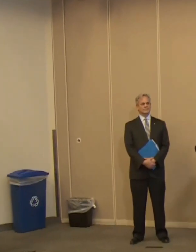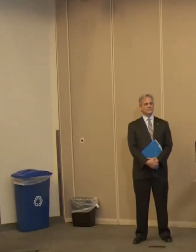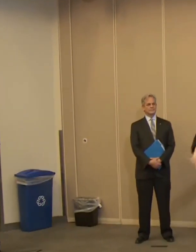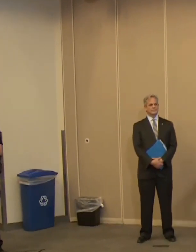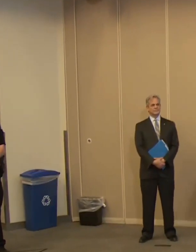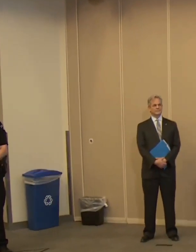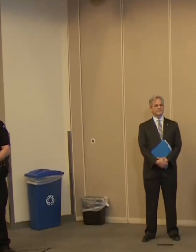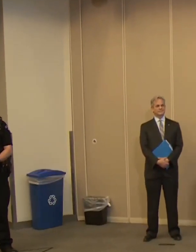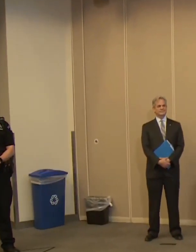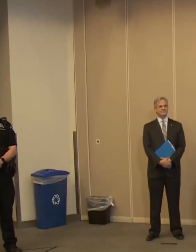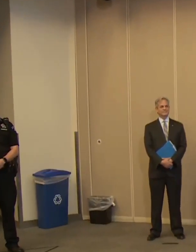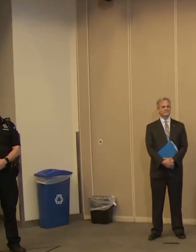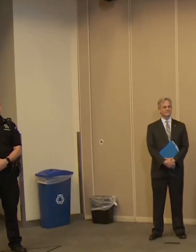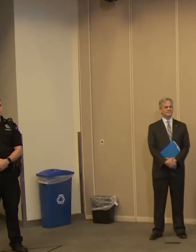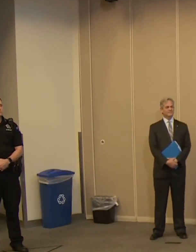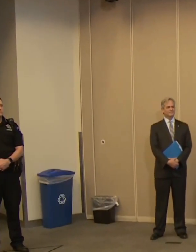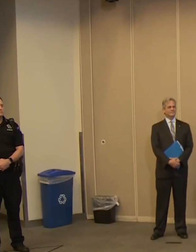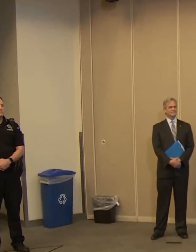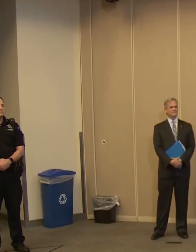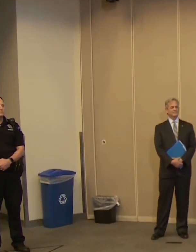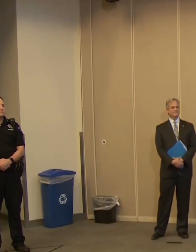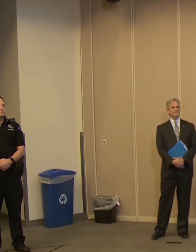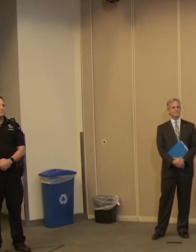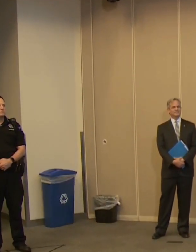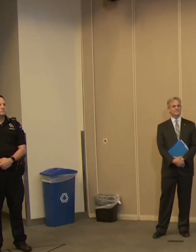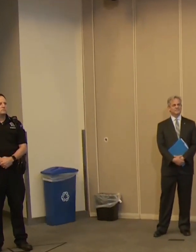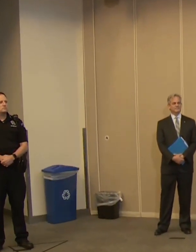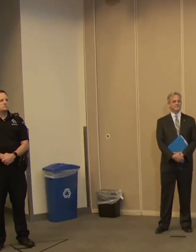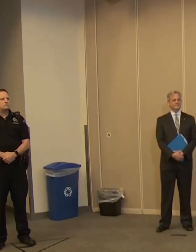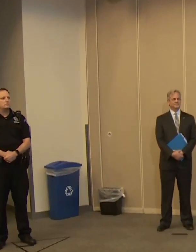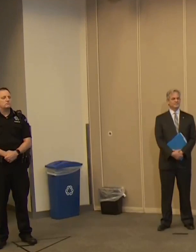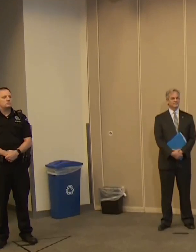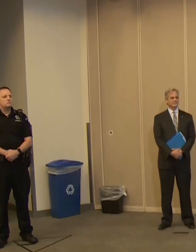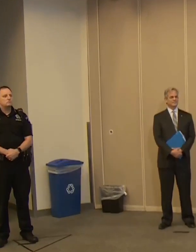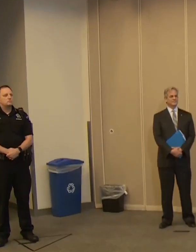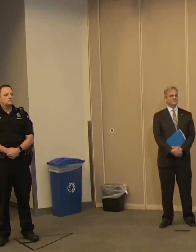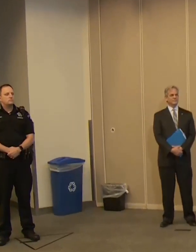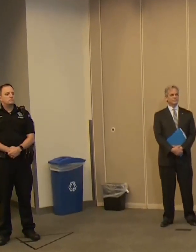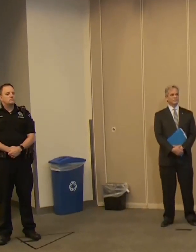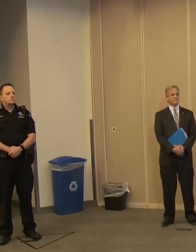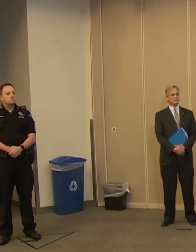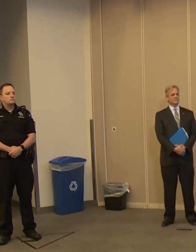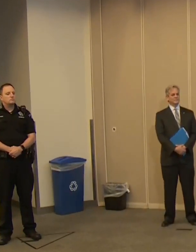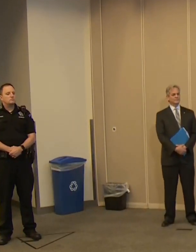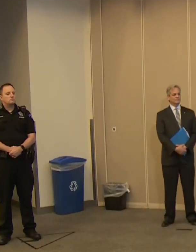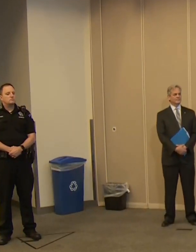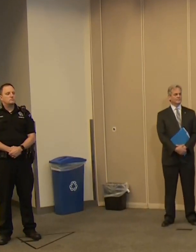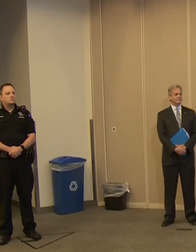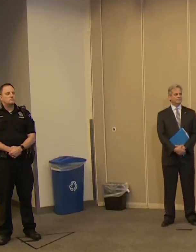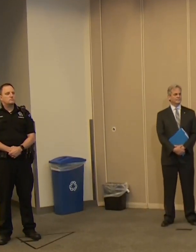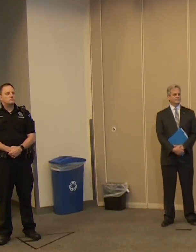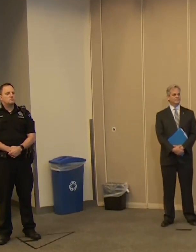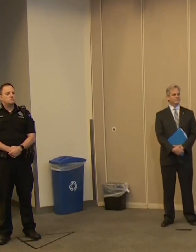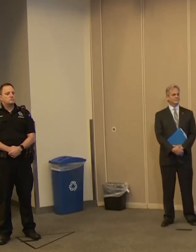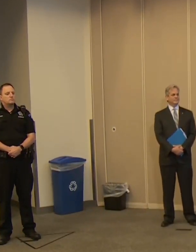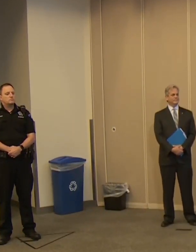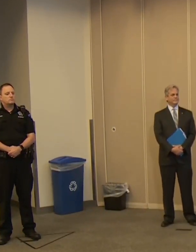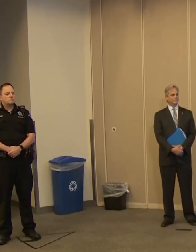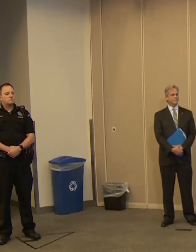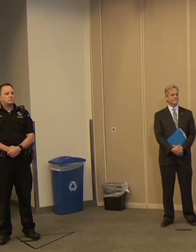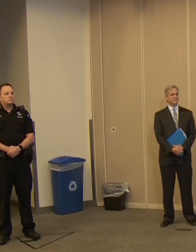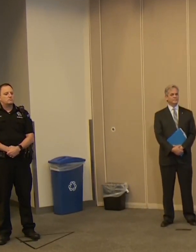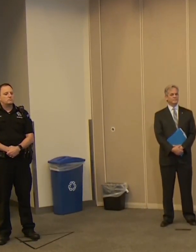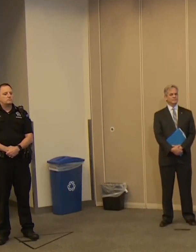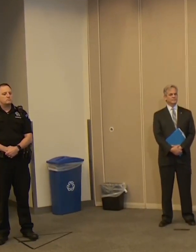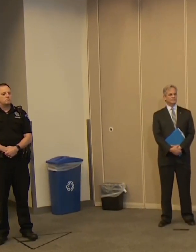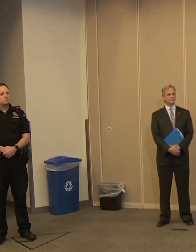this? Well, as you've heard, we've probably achieved about a 50 percentage reduction in social